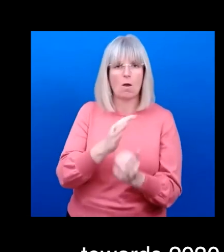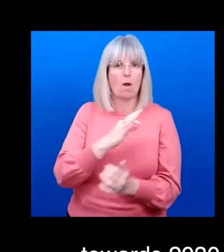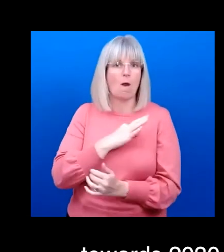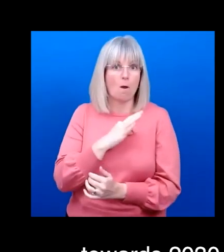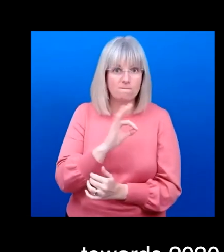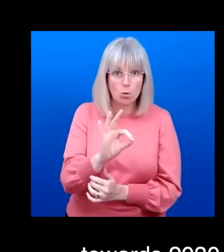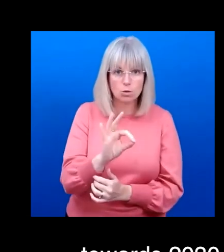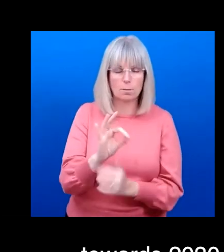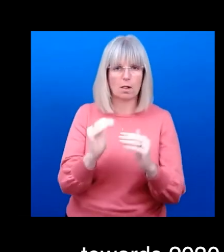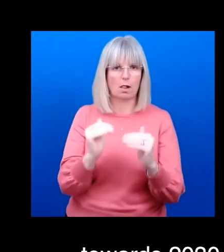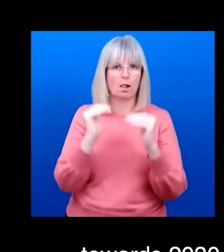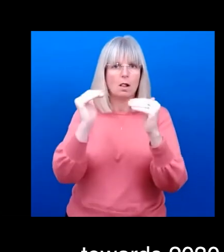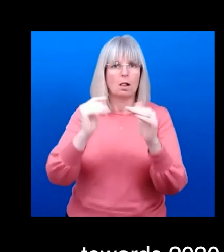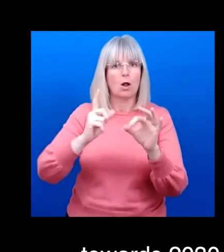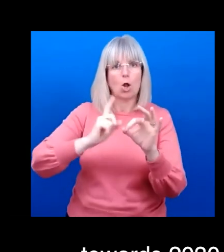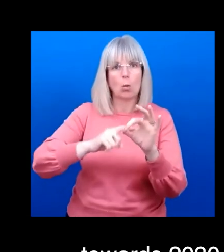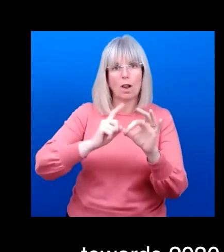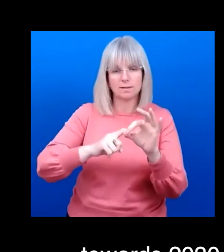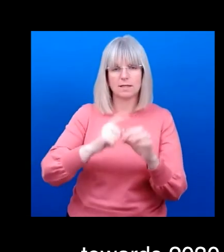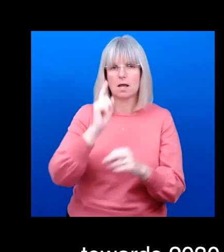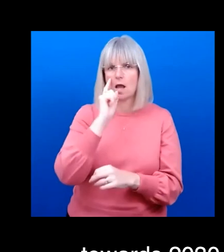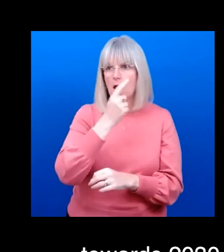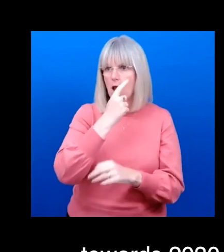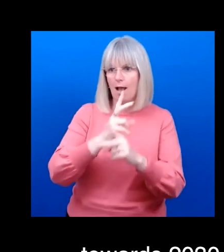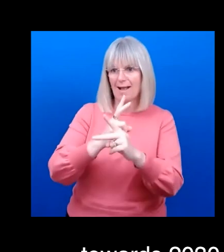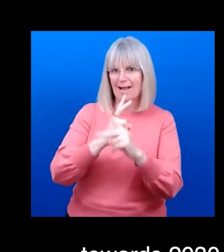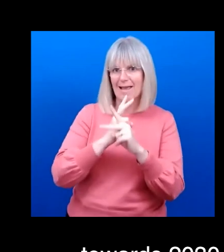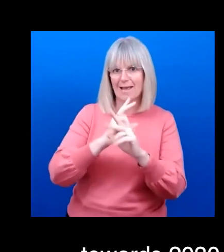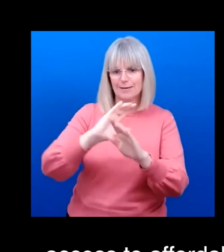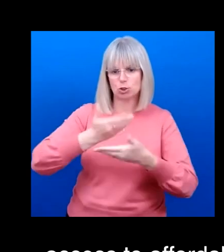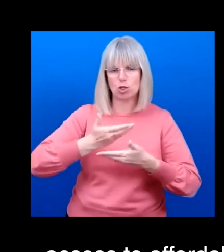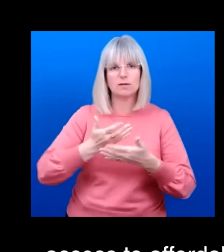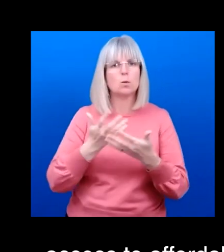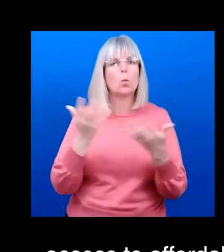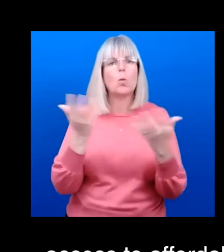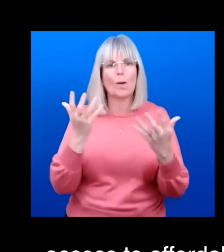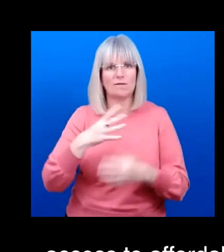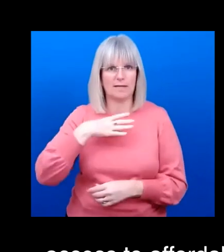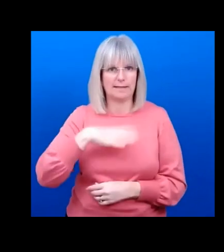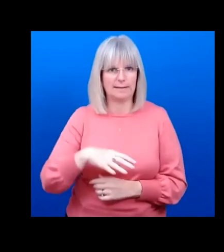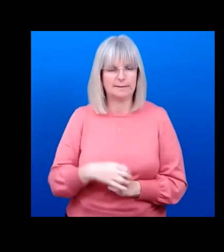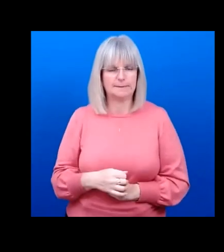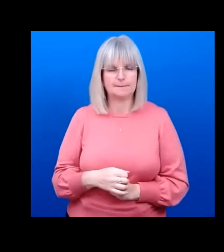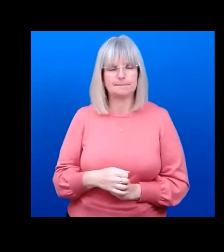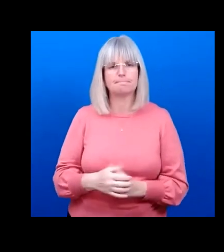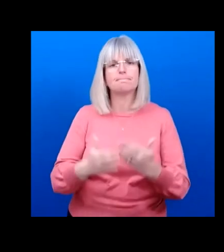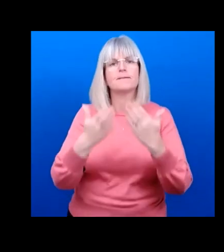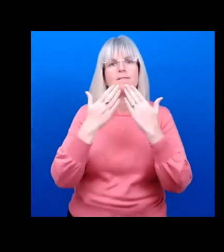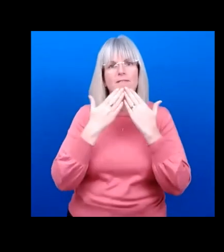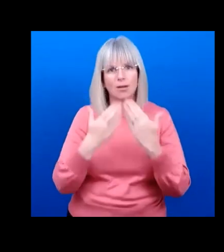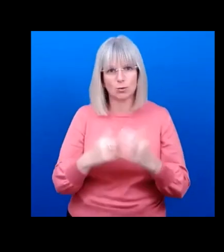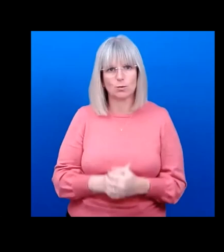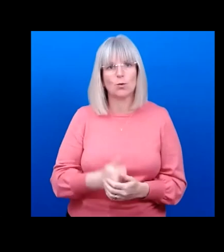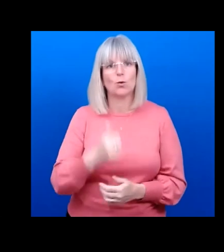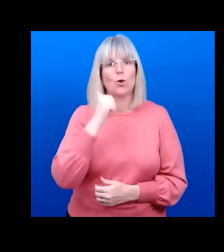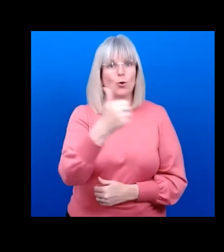health services where and when they need them. So thank you, everyone, and good morning, good